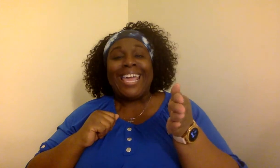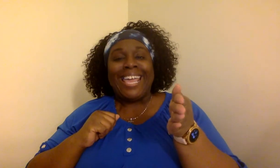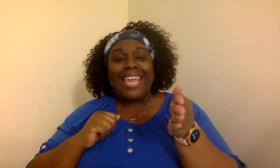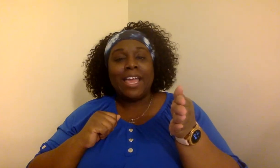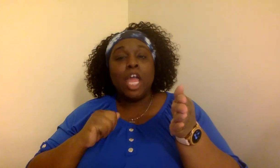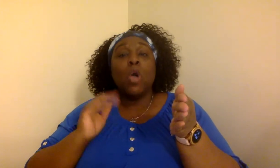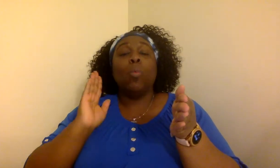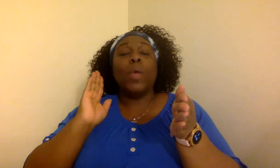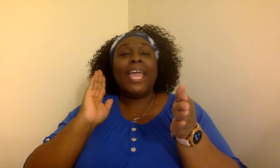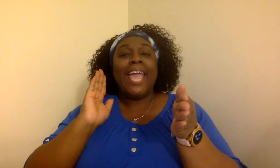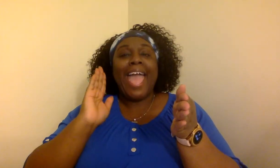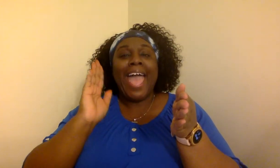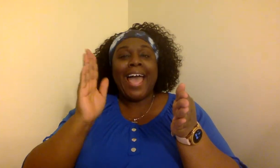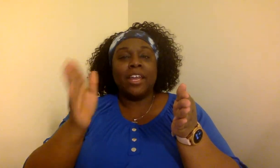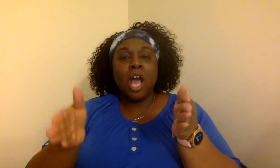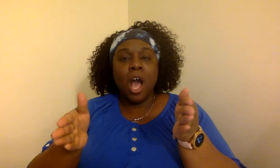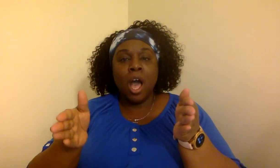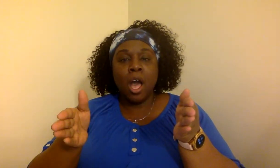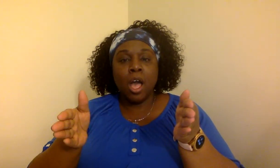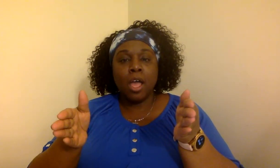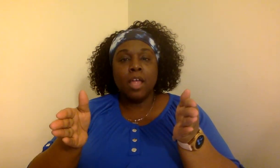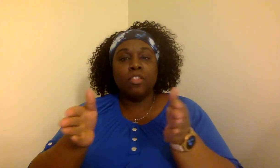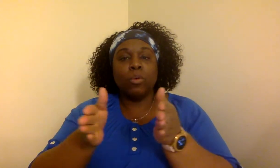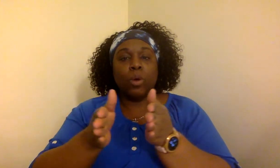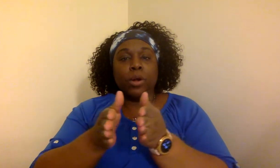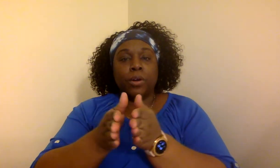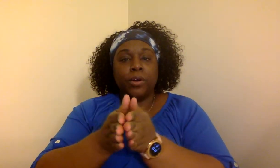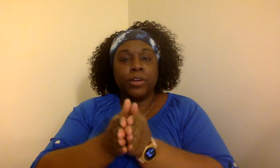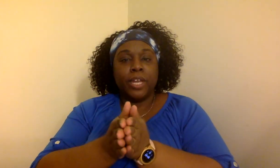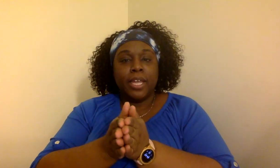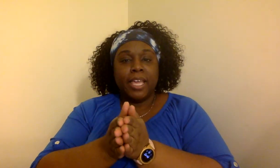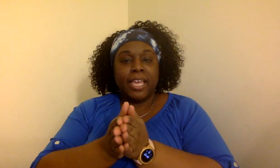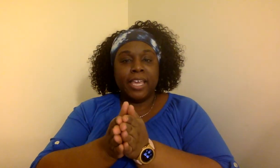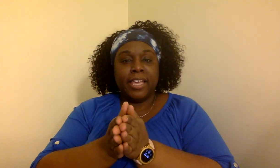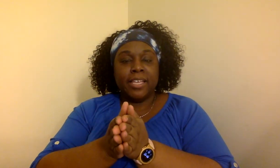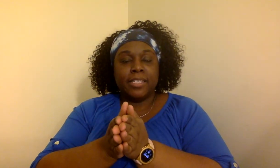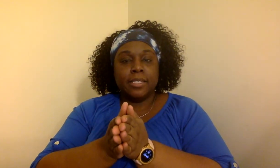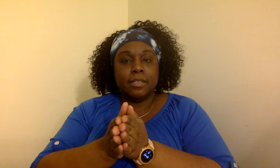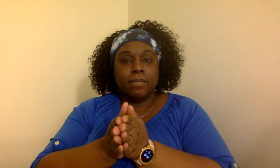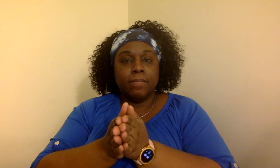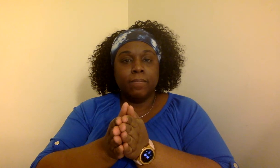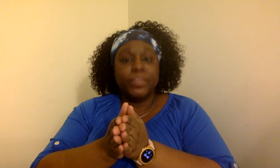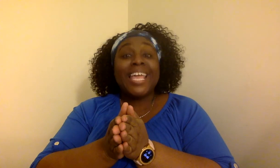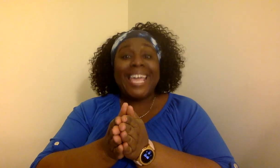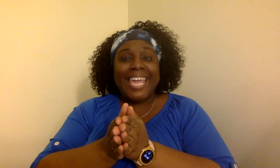E. We add H. The word is he.